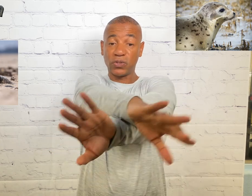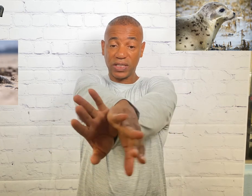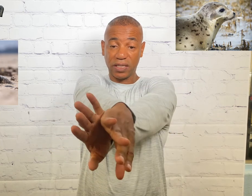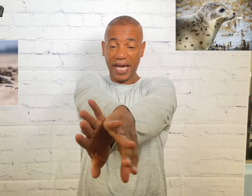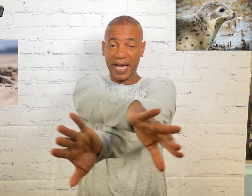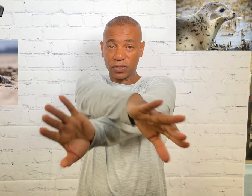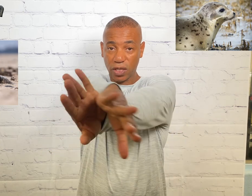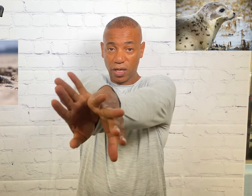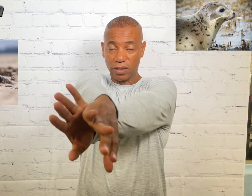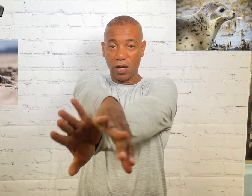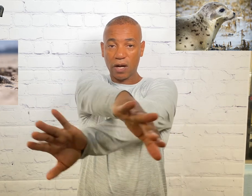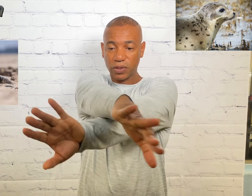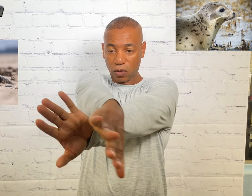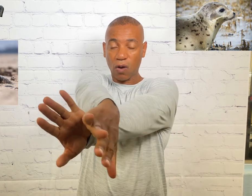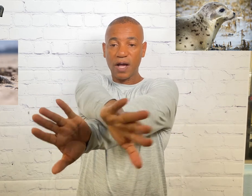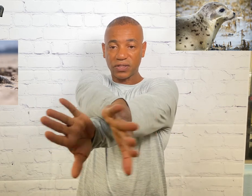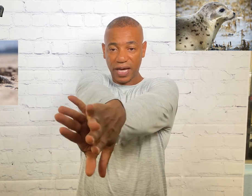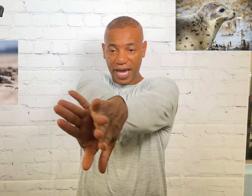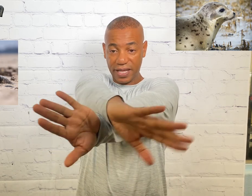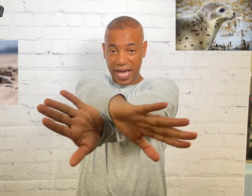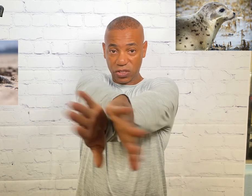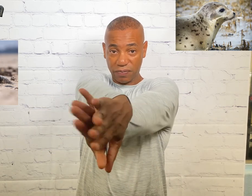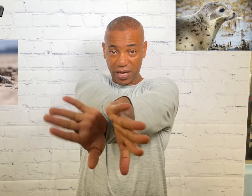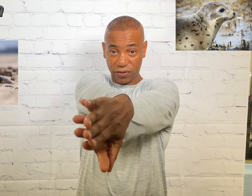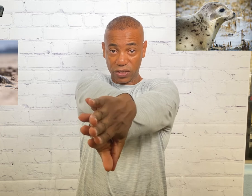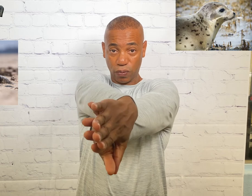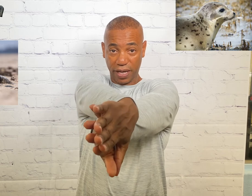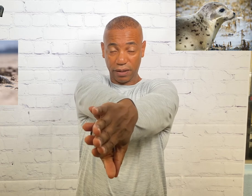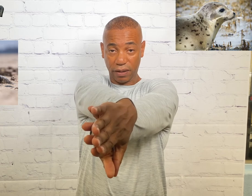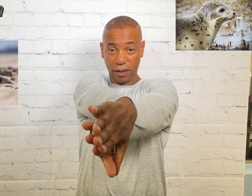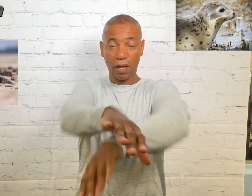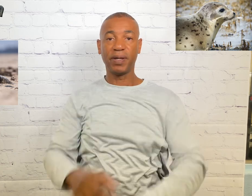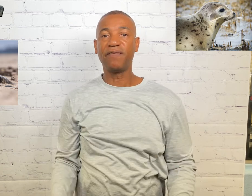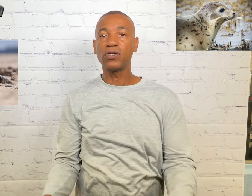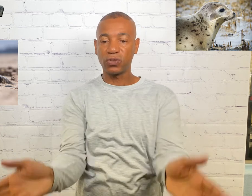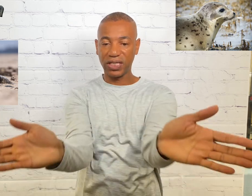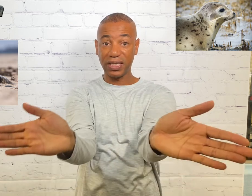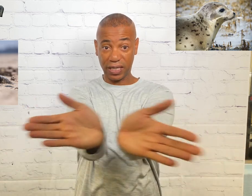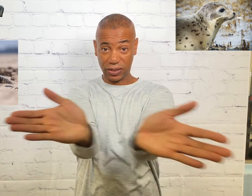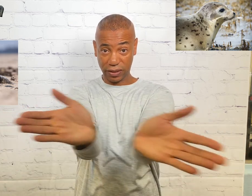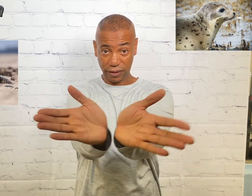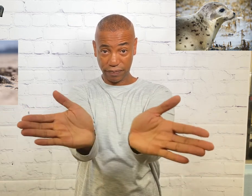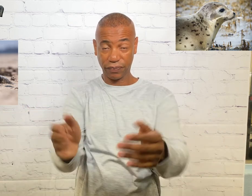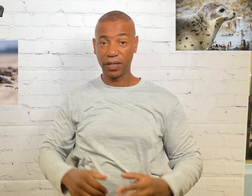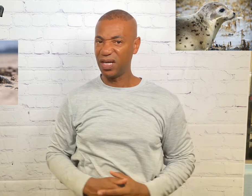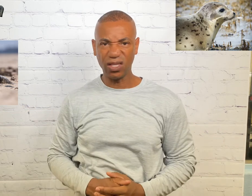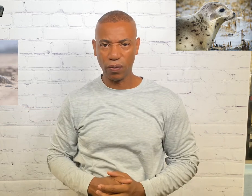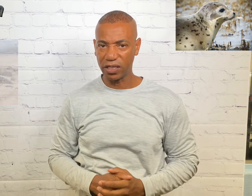seen the hands, the arms cross and the hands come together this way. But I've also seen this. Either way is